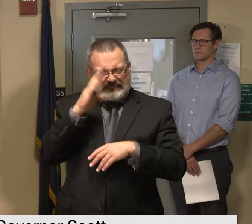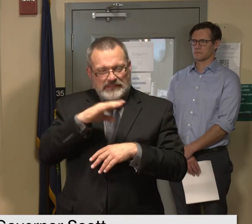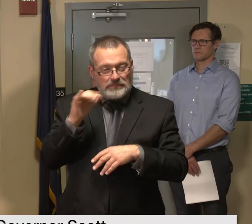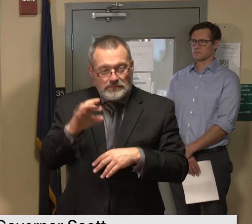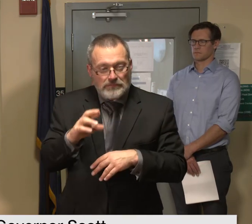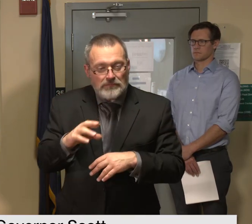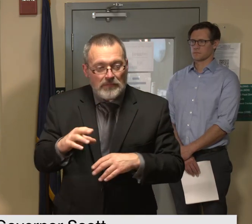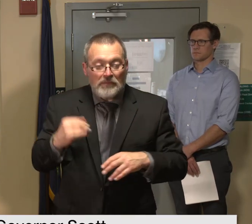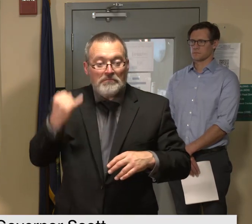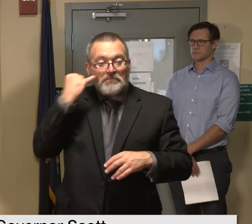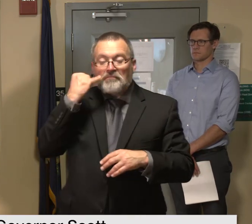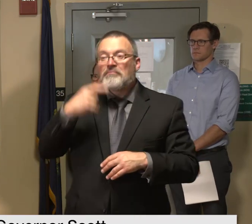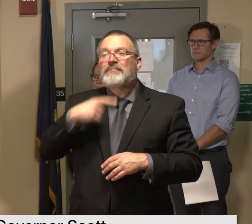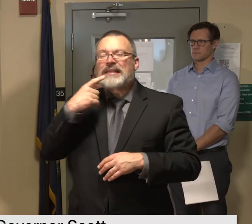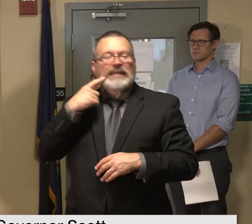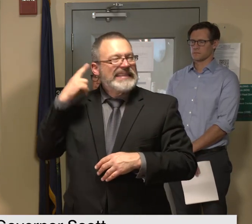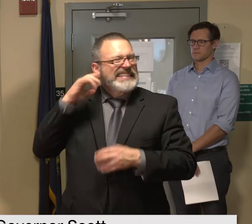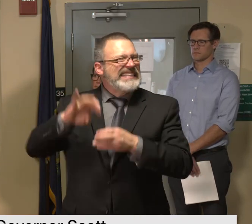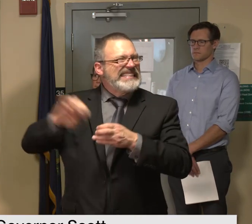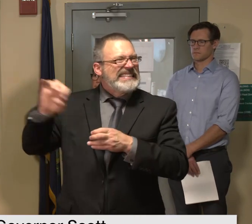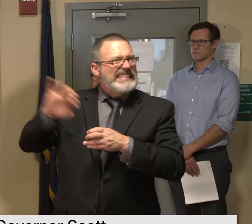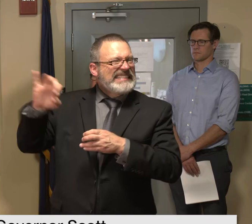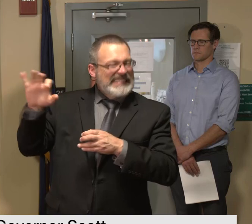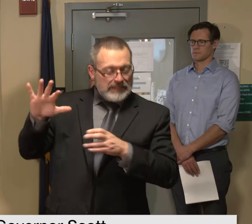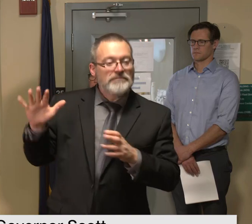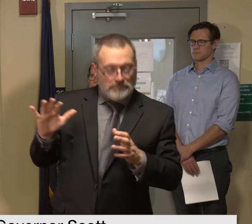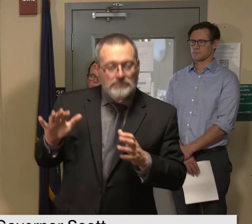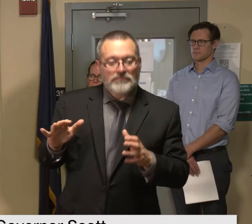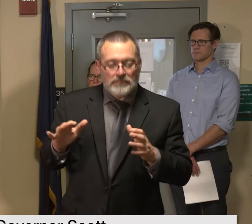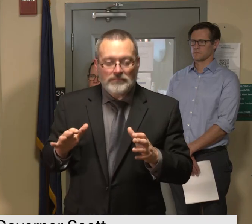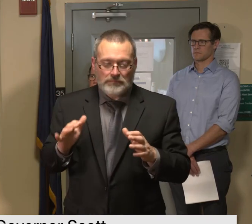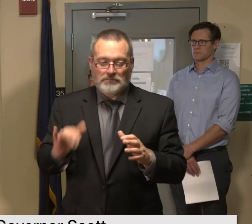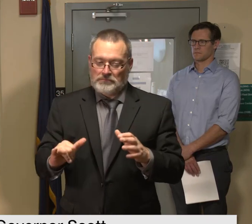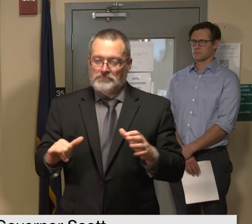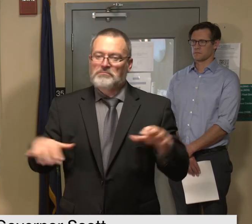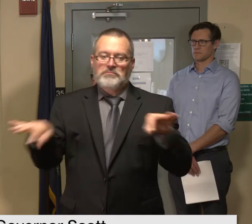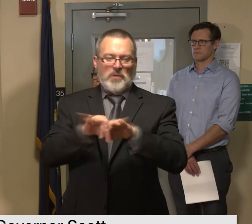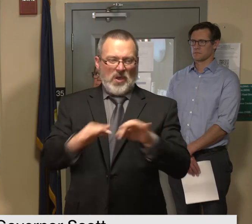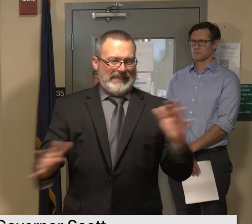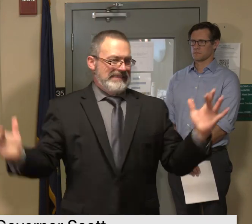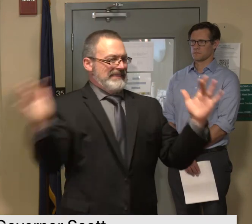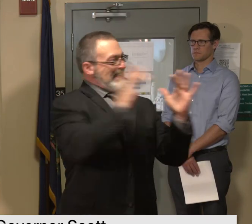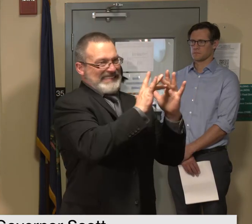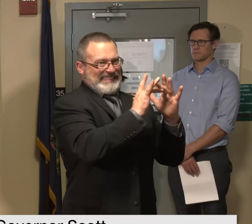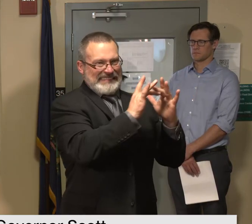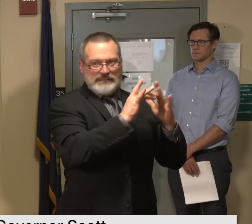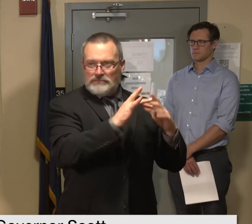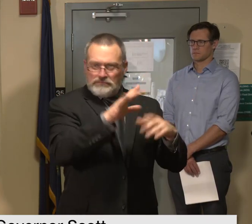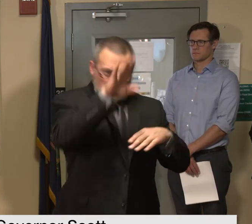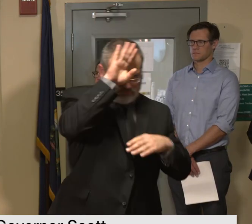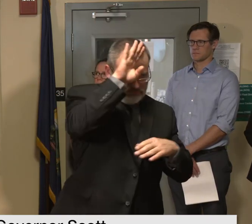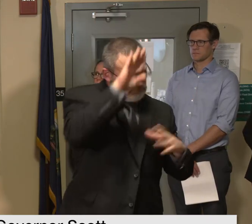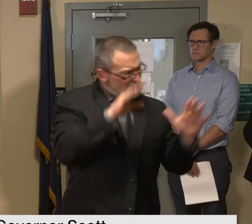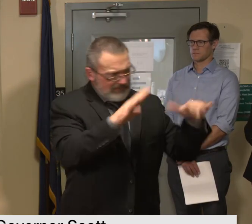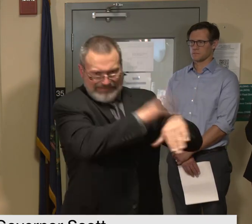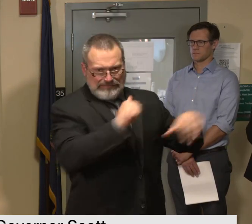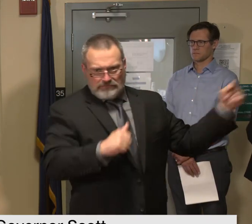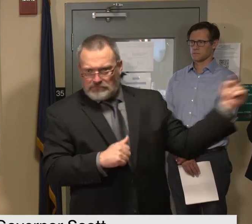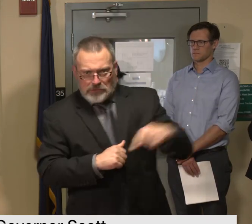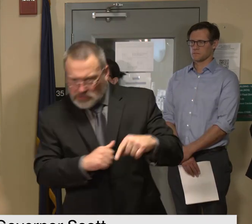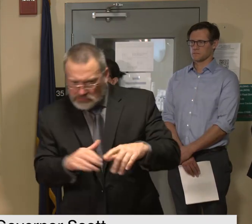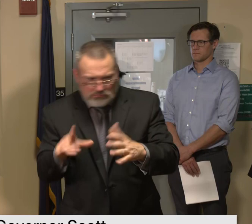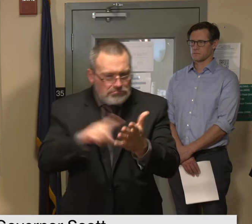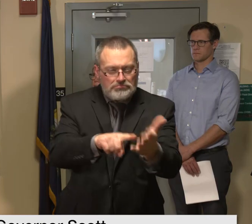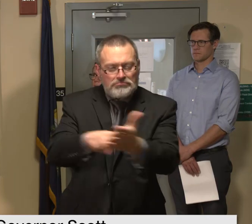leave immediately and call your local utility if any electrical circuits or